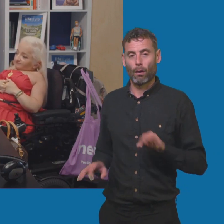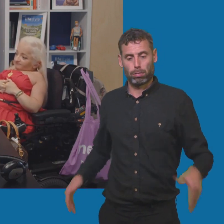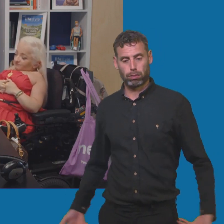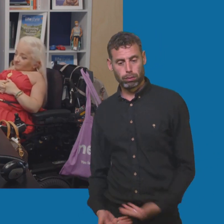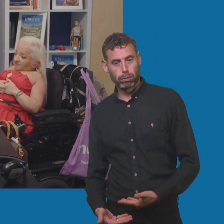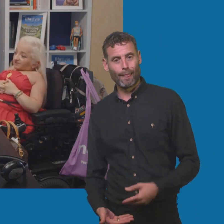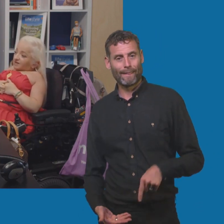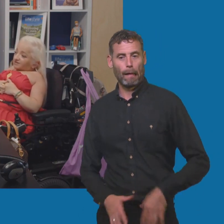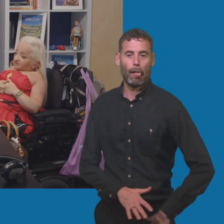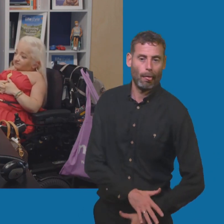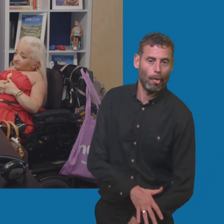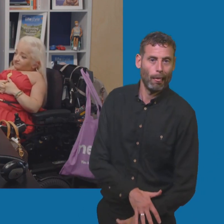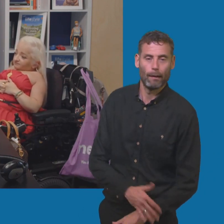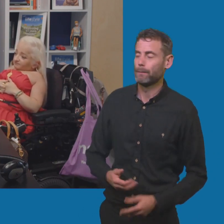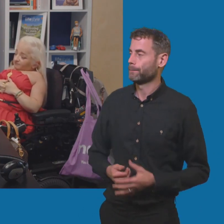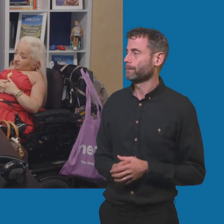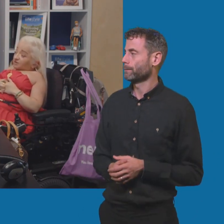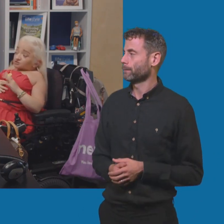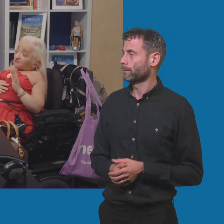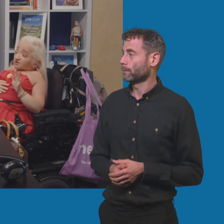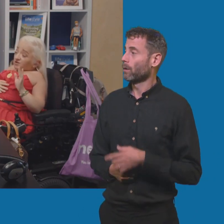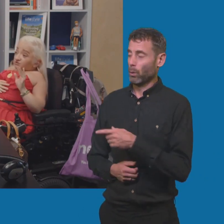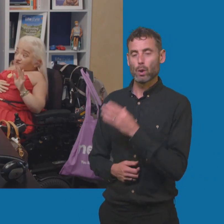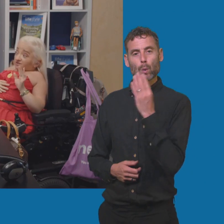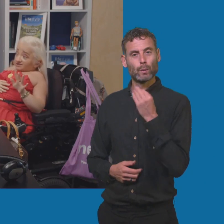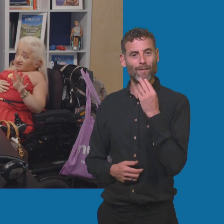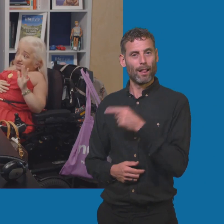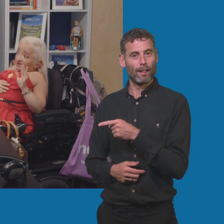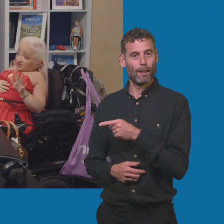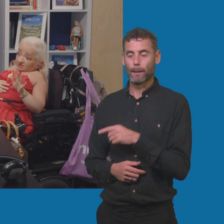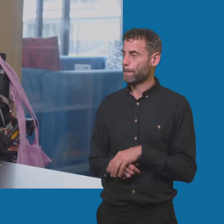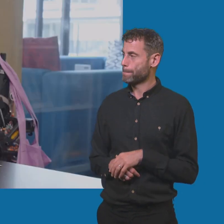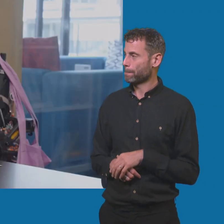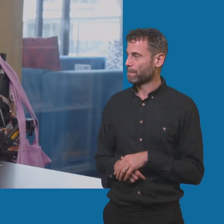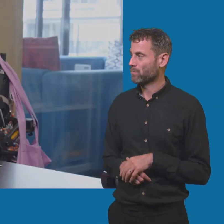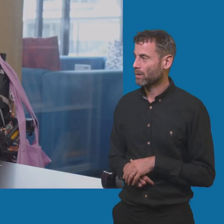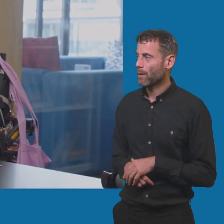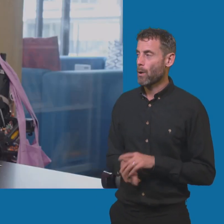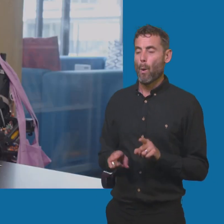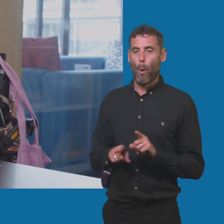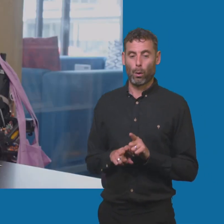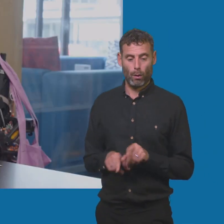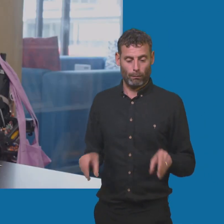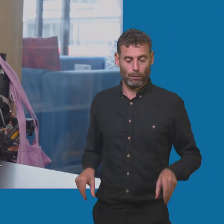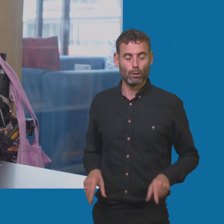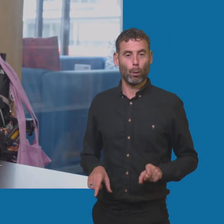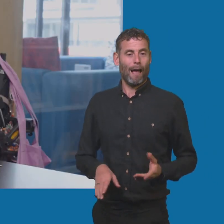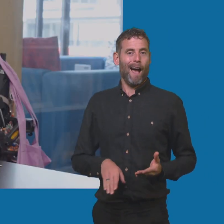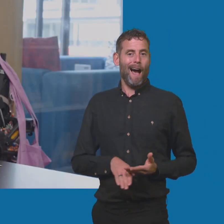realm never to be seen again. That's really handy. It's not for concealing anything that should not be in your car. I can imagine